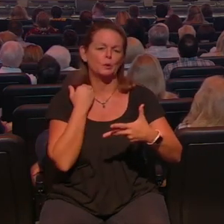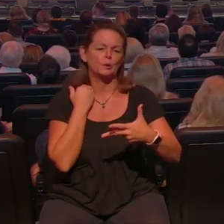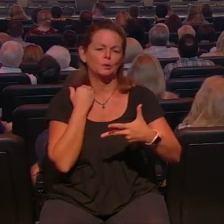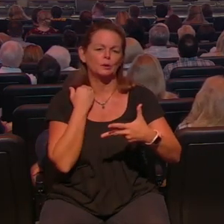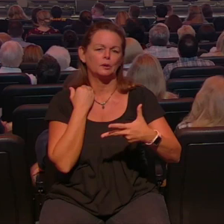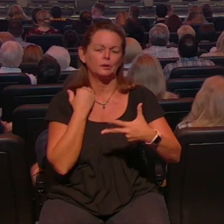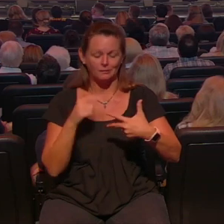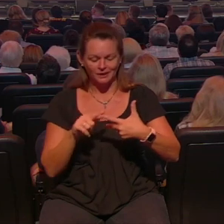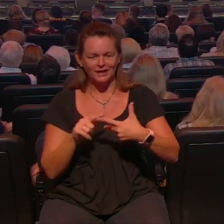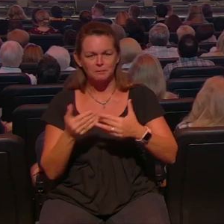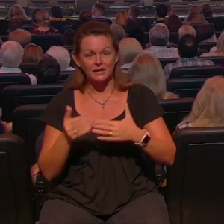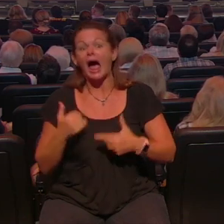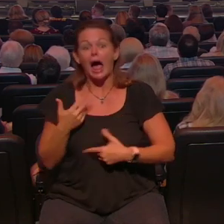I borrowed from James